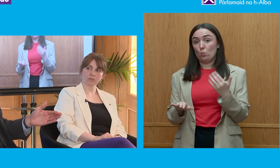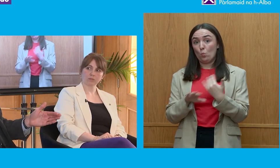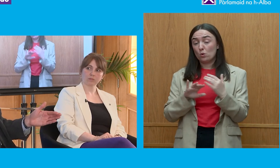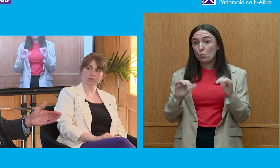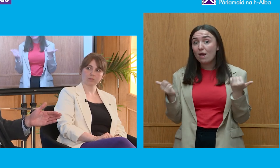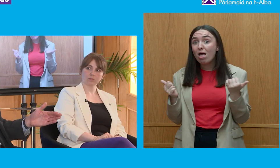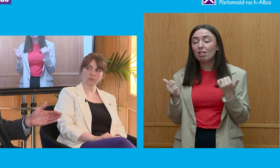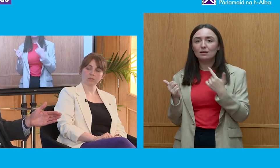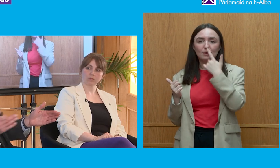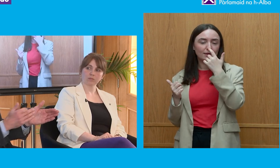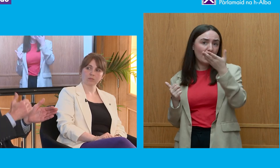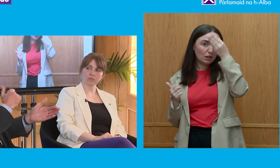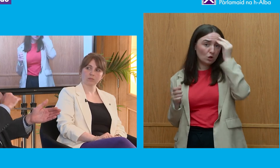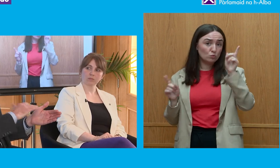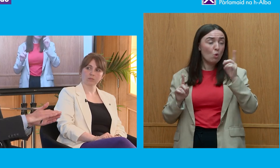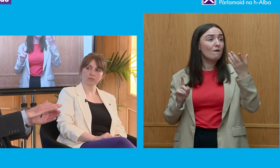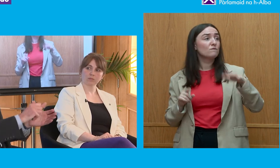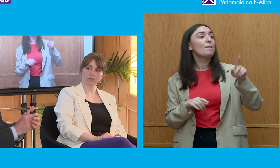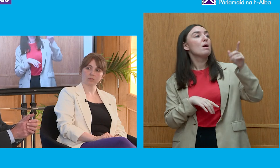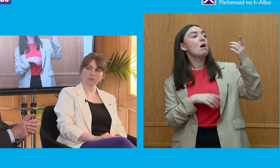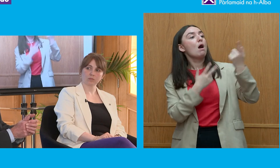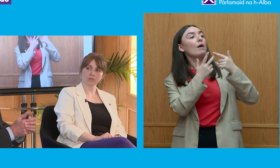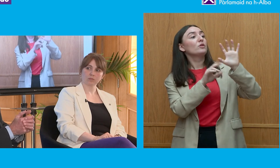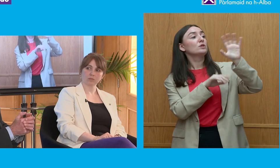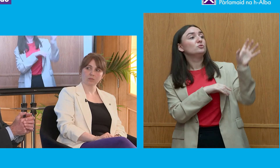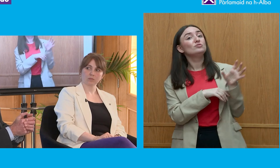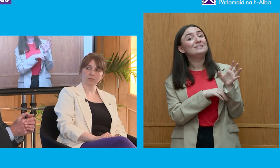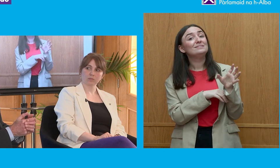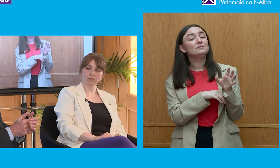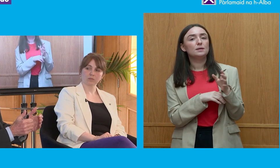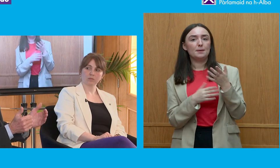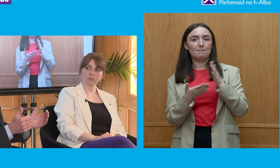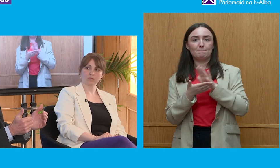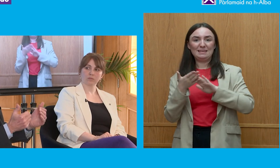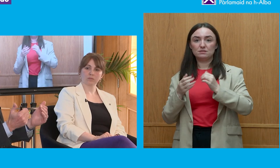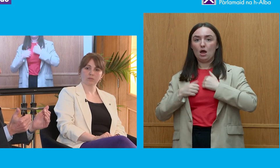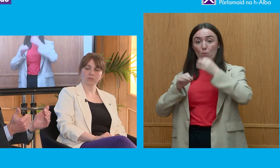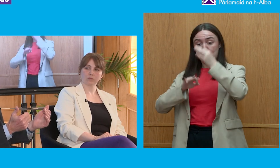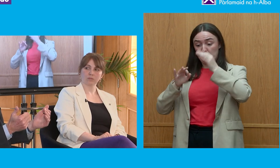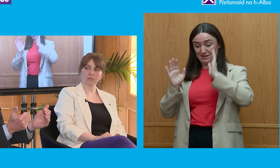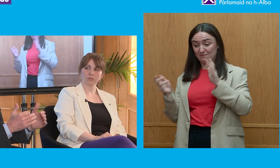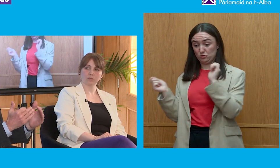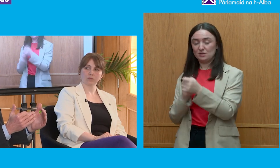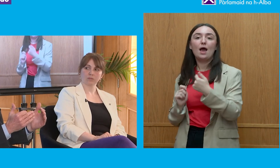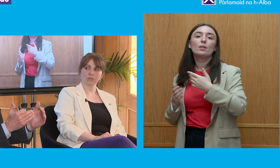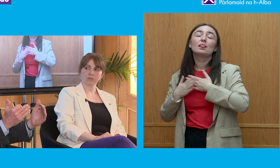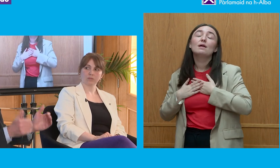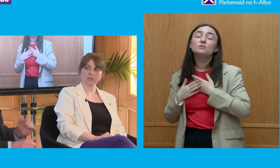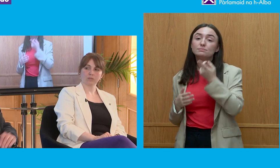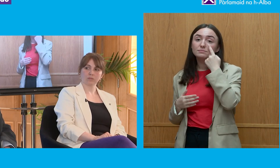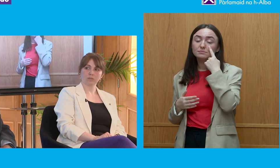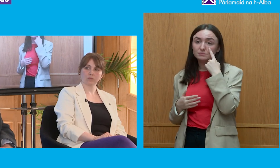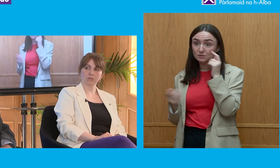what can we learn from other parts of the world does this now require substantive reform I'd love to see it happen but I'm afraid